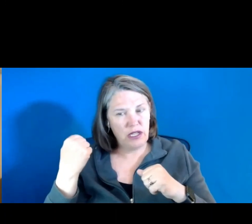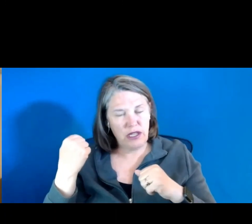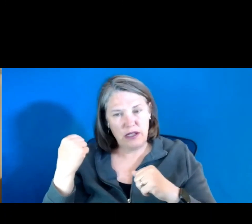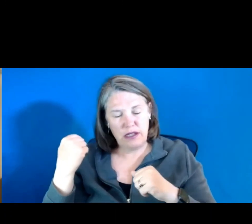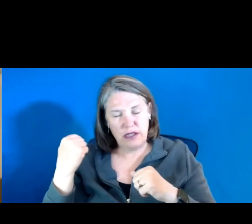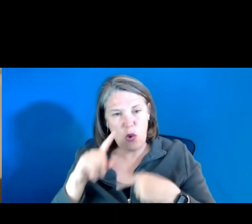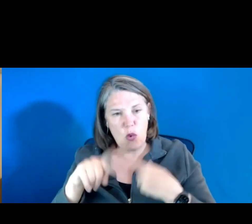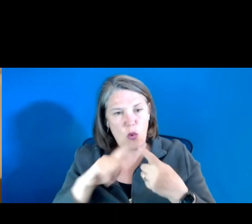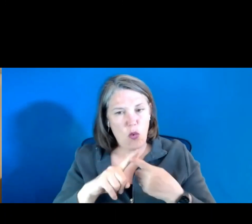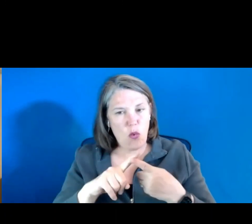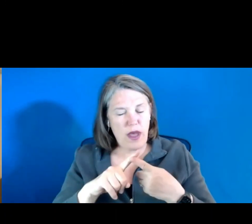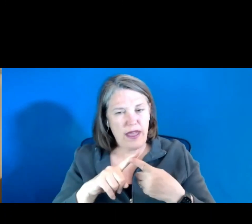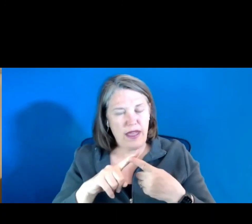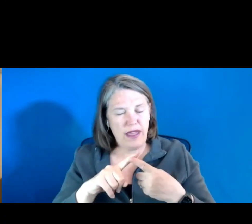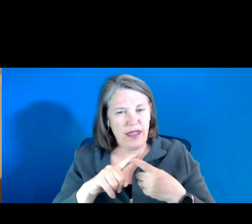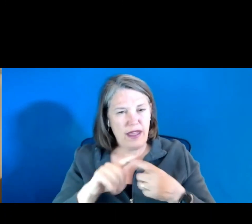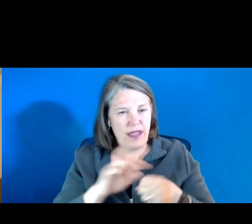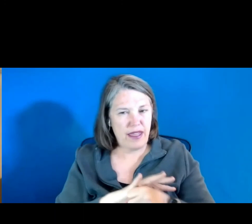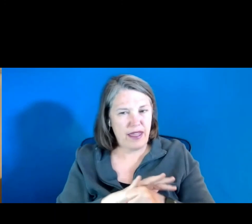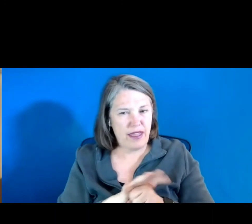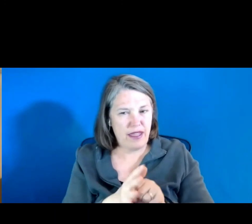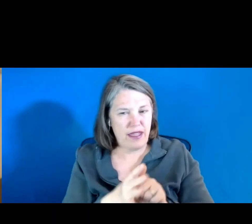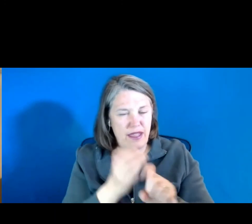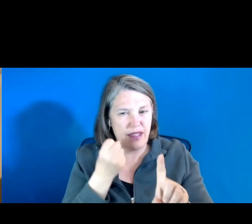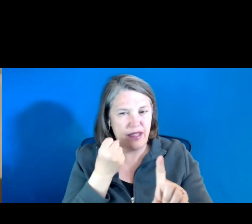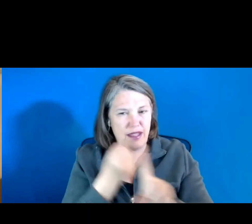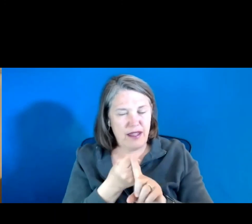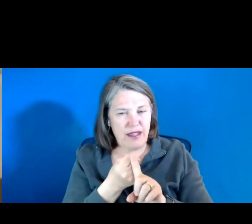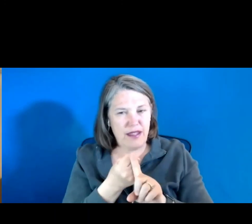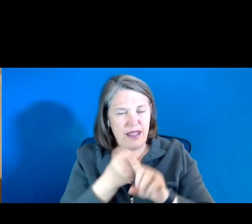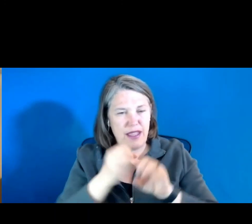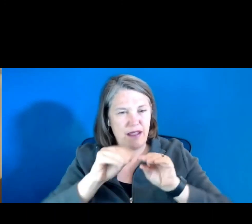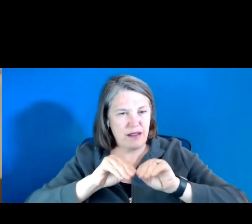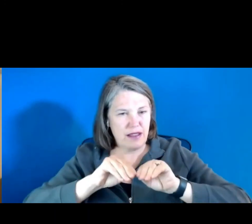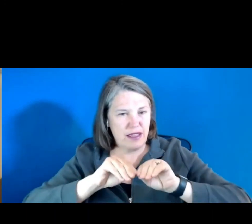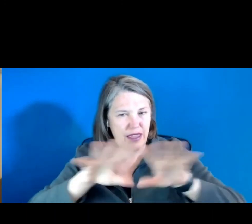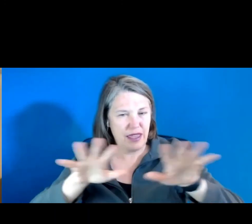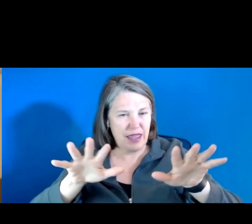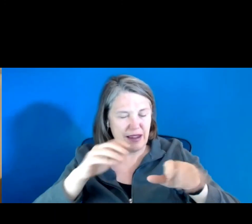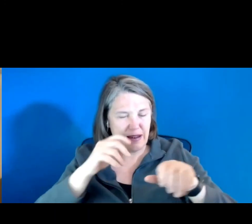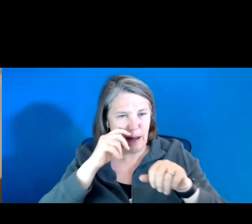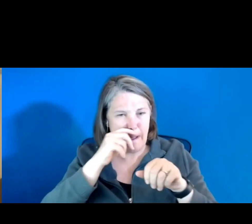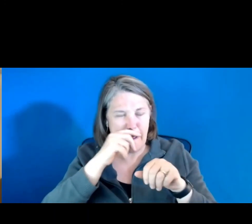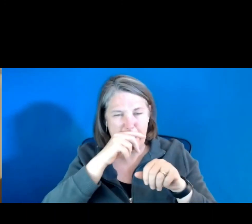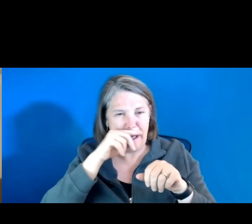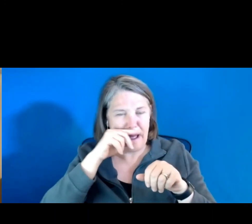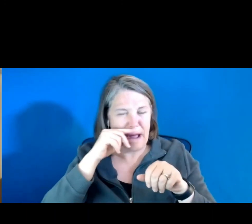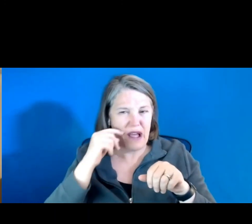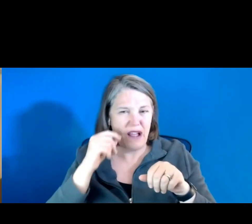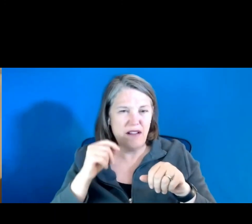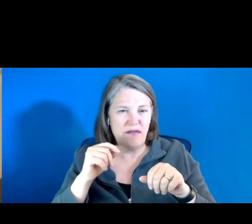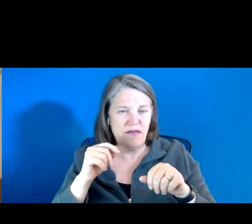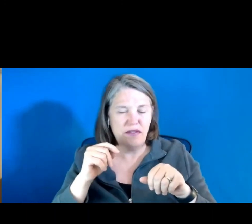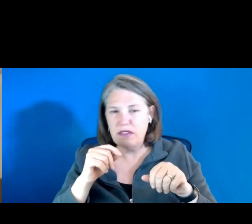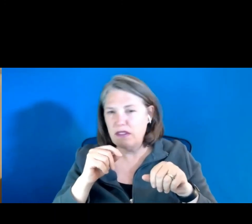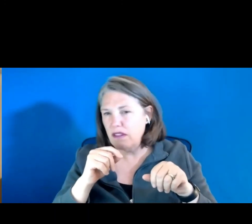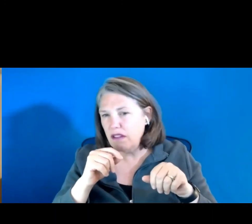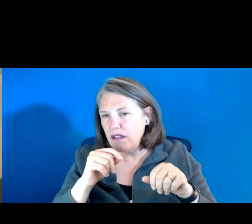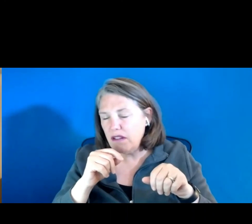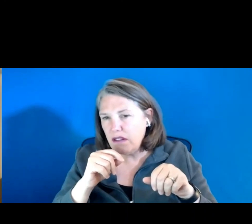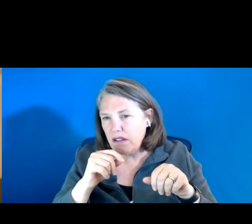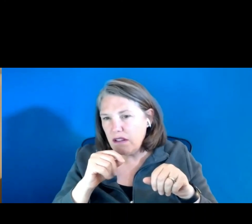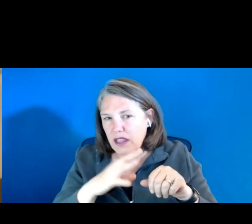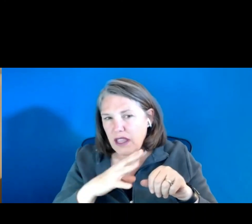when the pandemic hit and, uh, well, began taking off, I suppose, in February, when it became